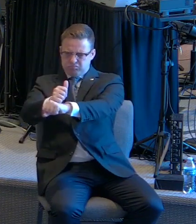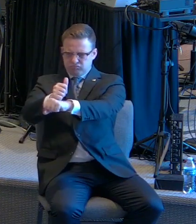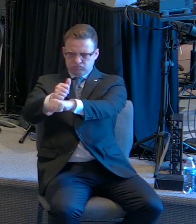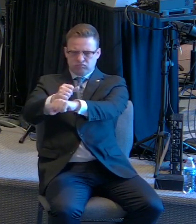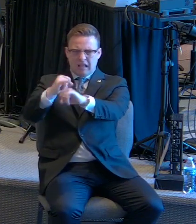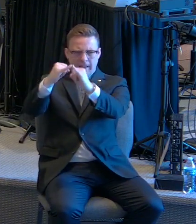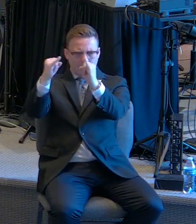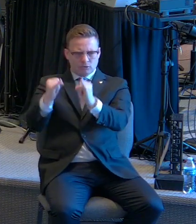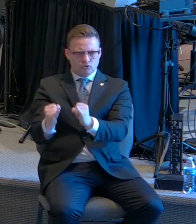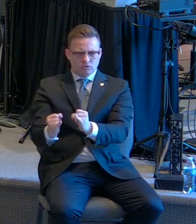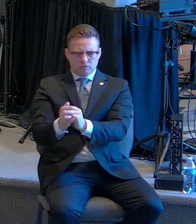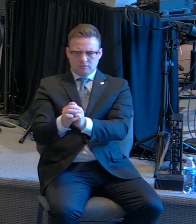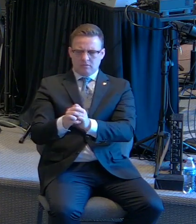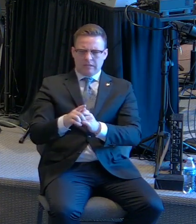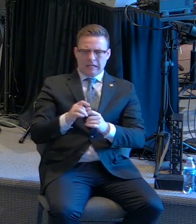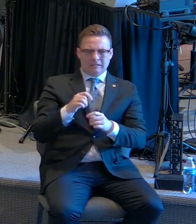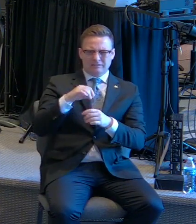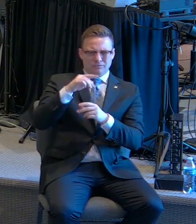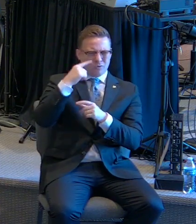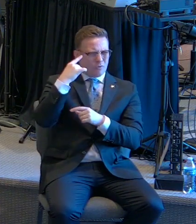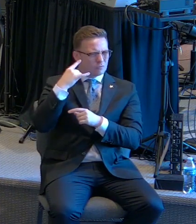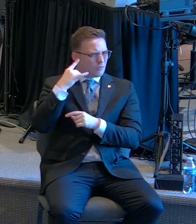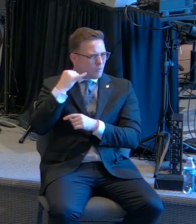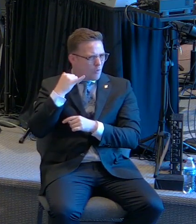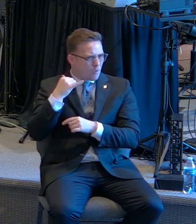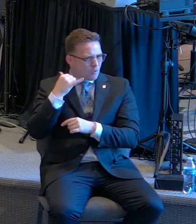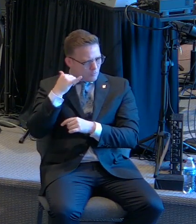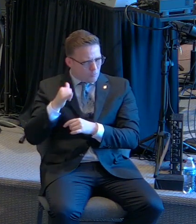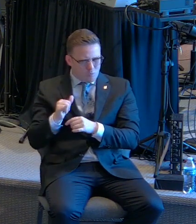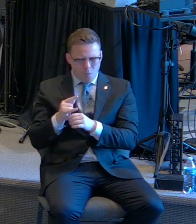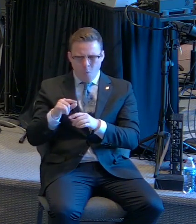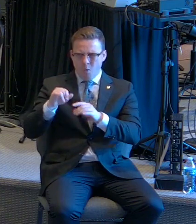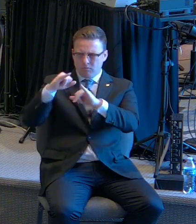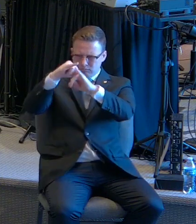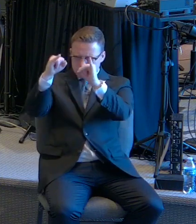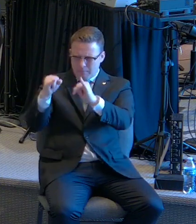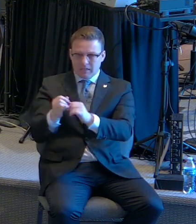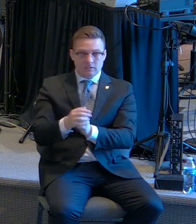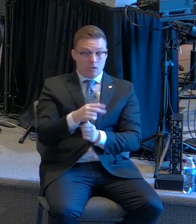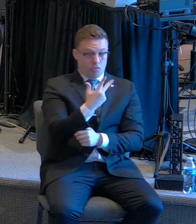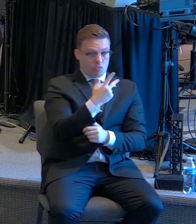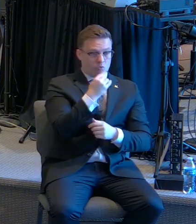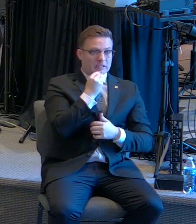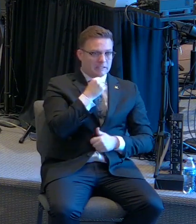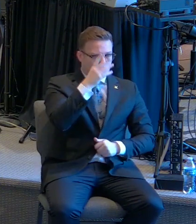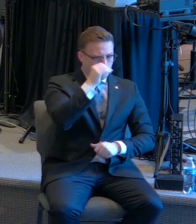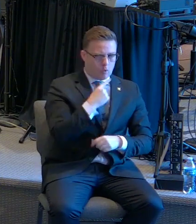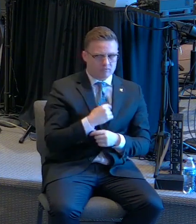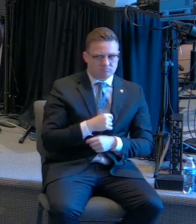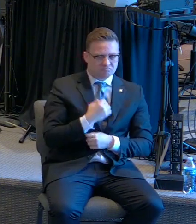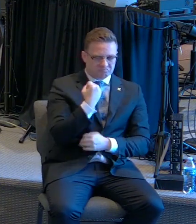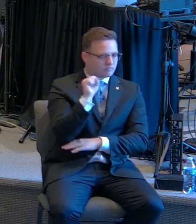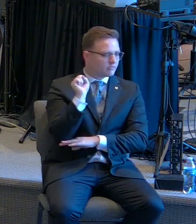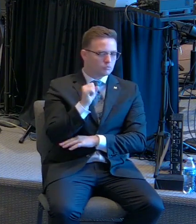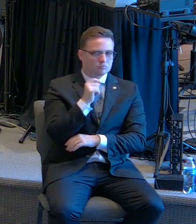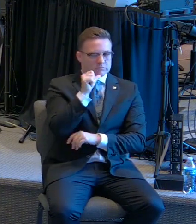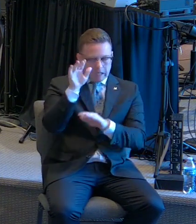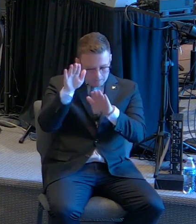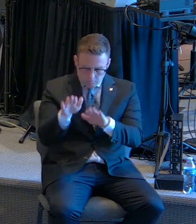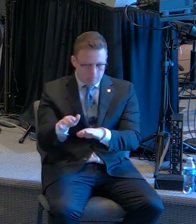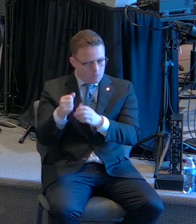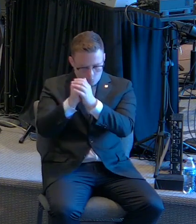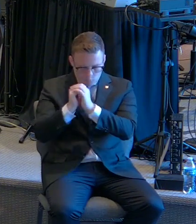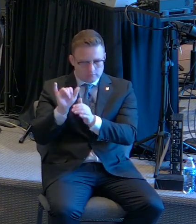once the music started playing. And these three Hebrew boys refused to. So starting in verse 15,